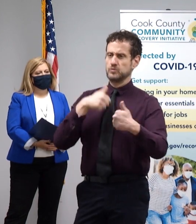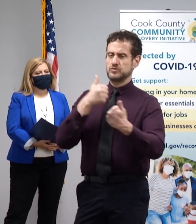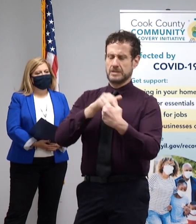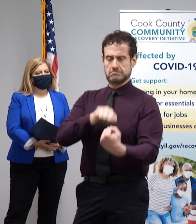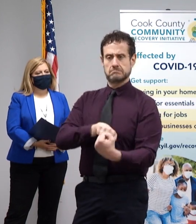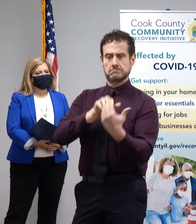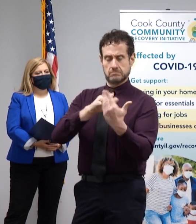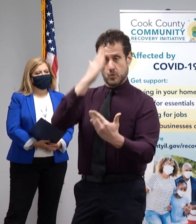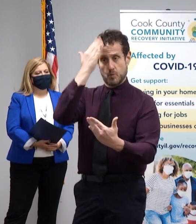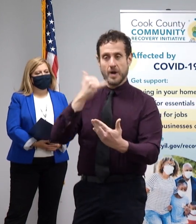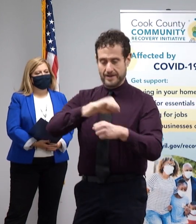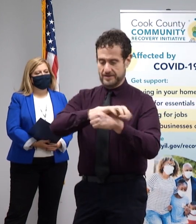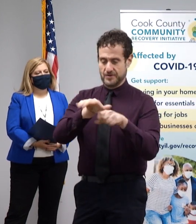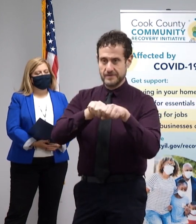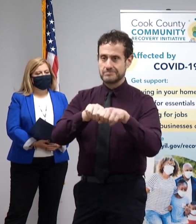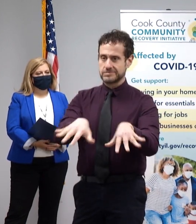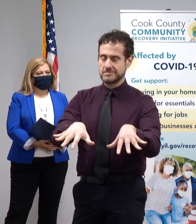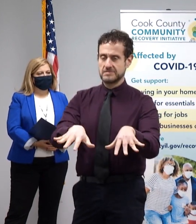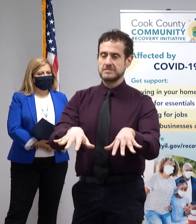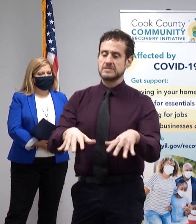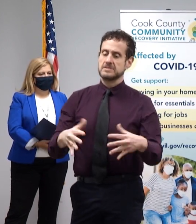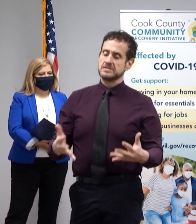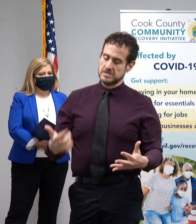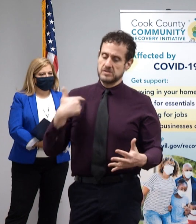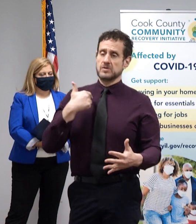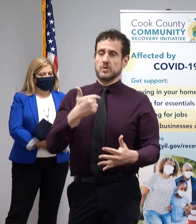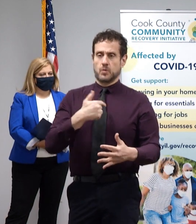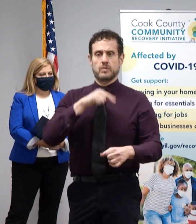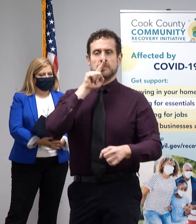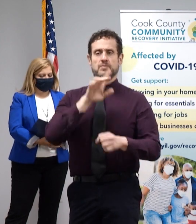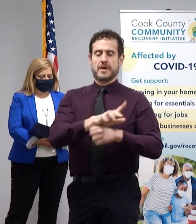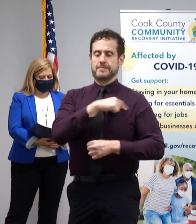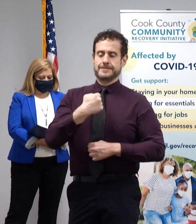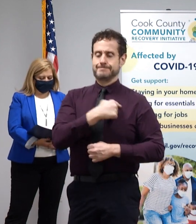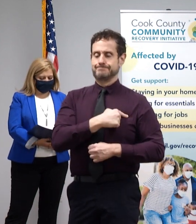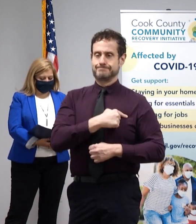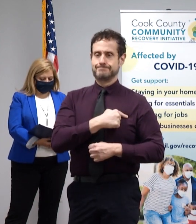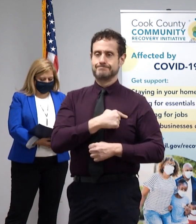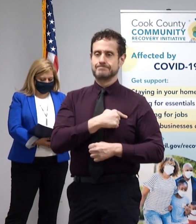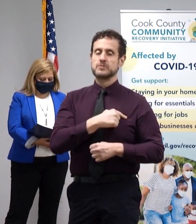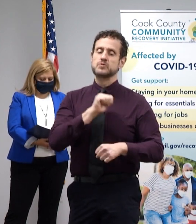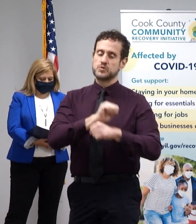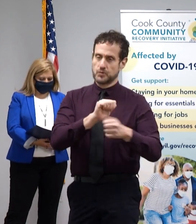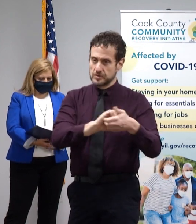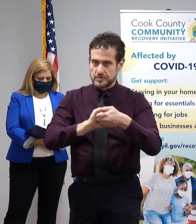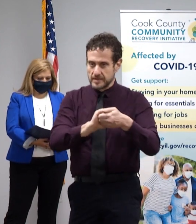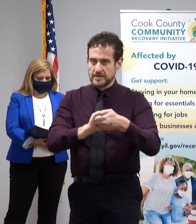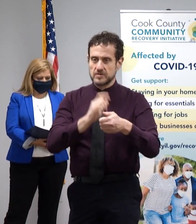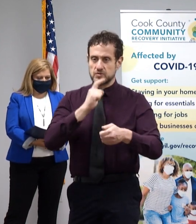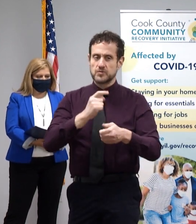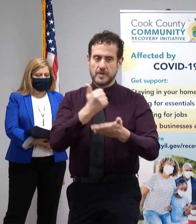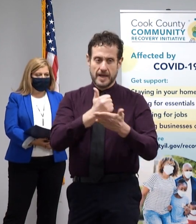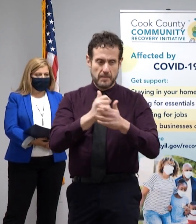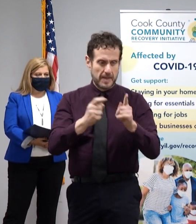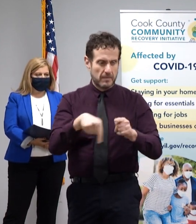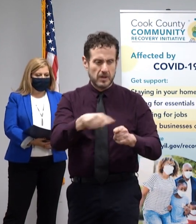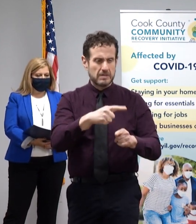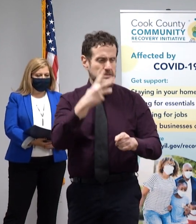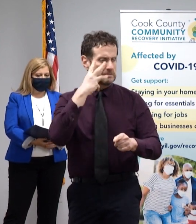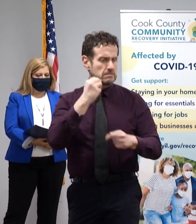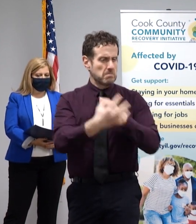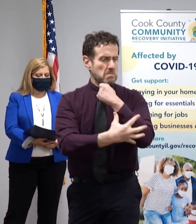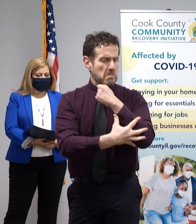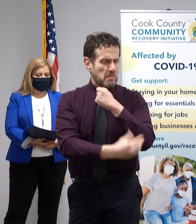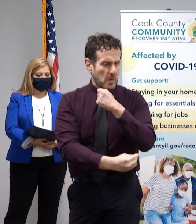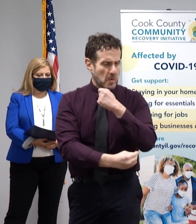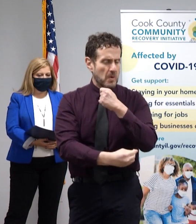the COVID-19 pandemic, we are committed to working together to reduce poverty and realize